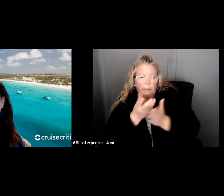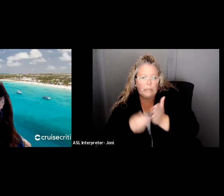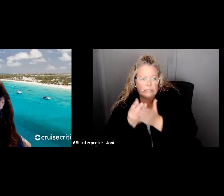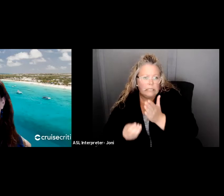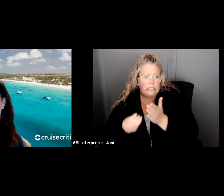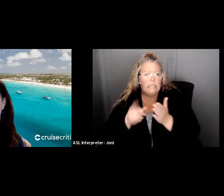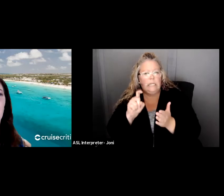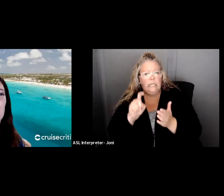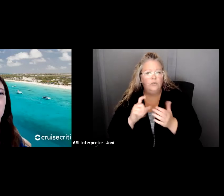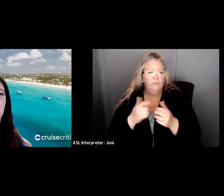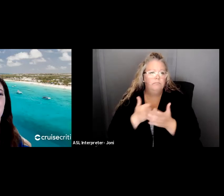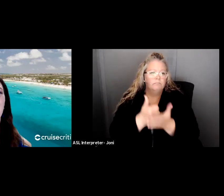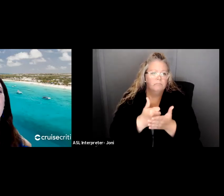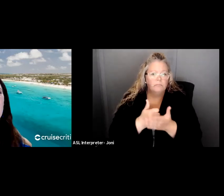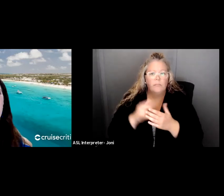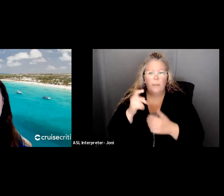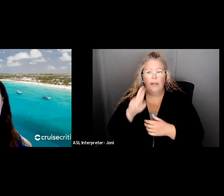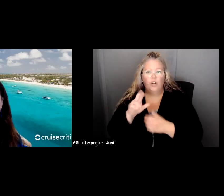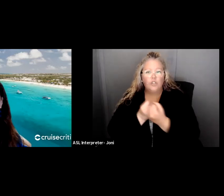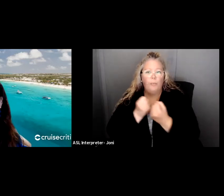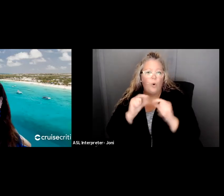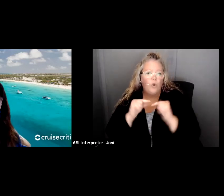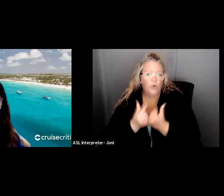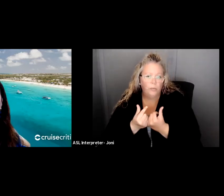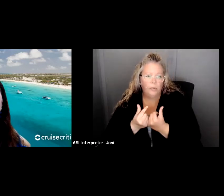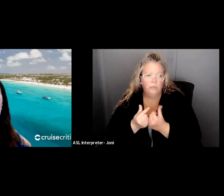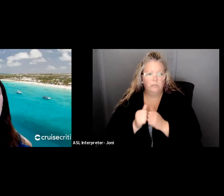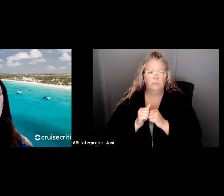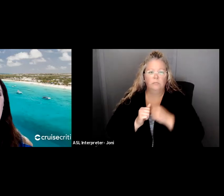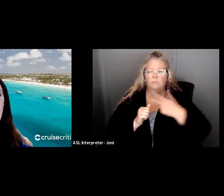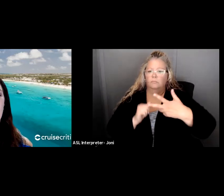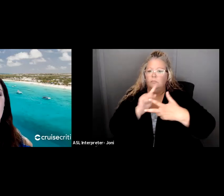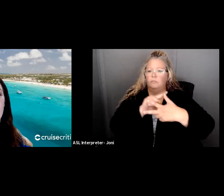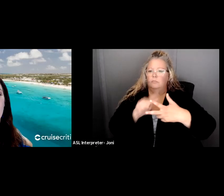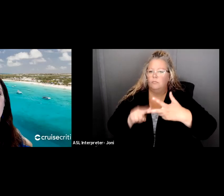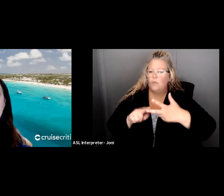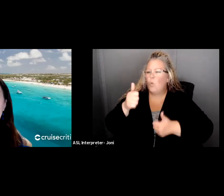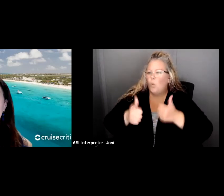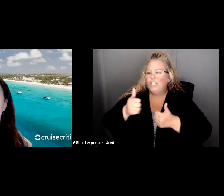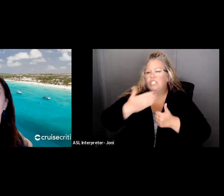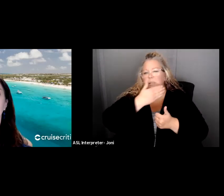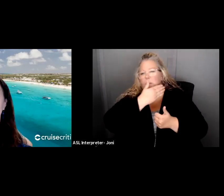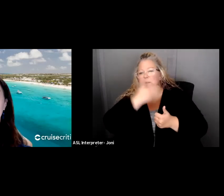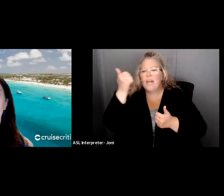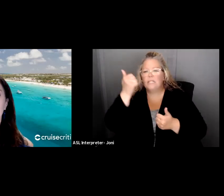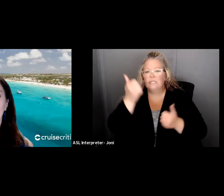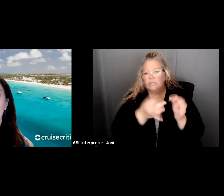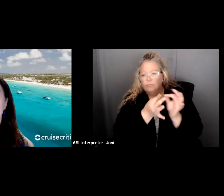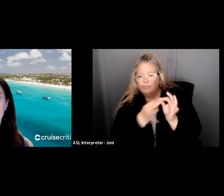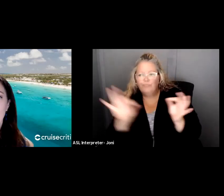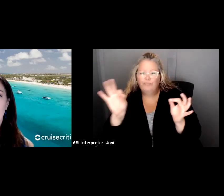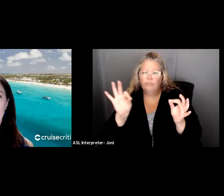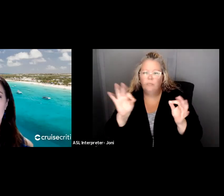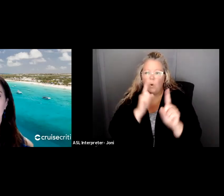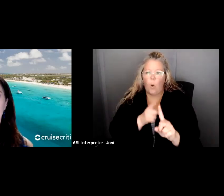say, if you get it right or not, um, cause I think most people probably get it right. And the best written goal